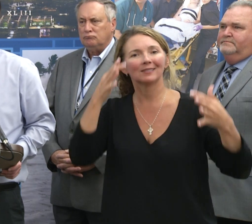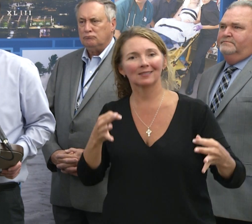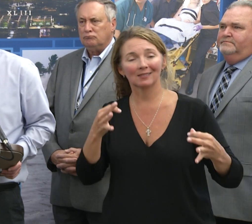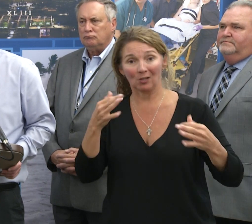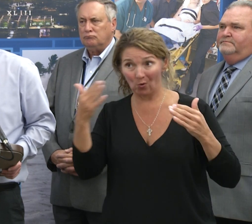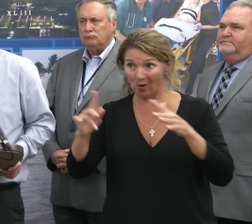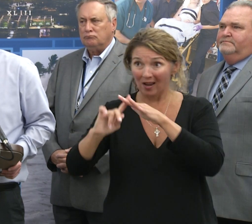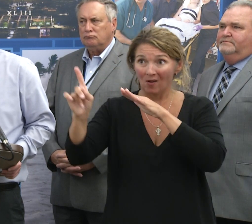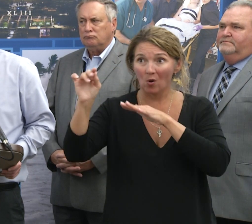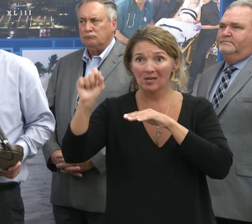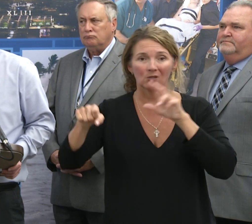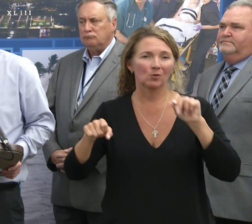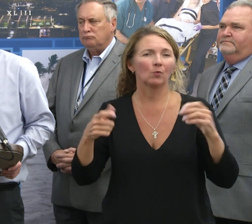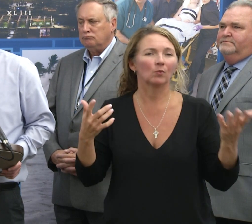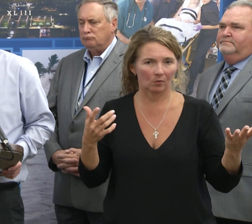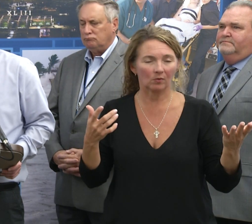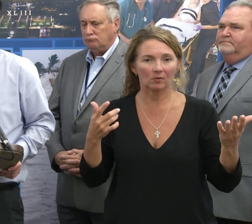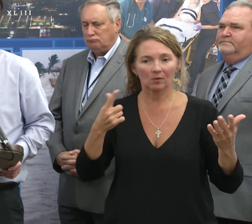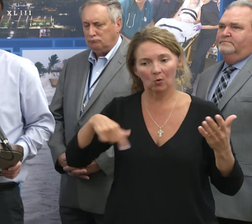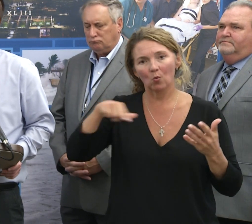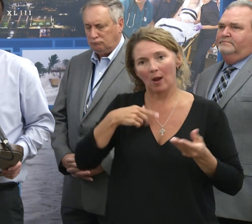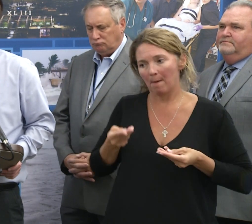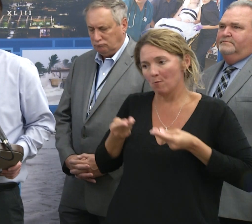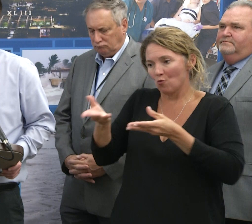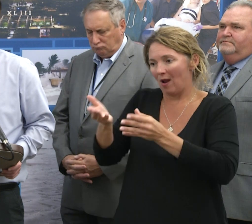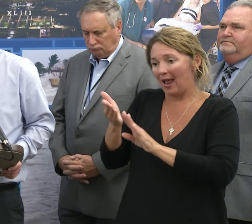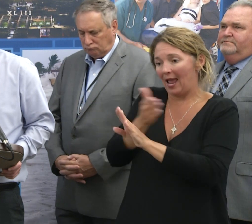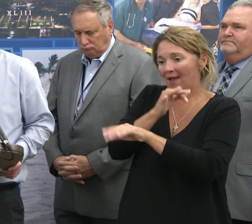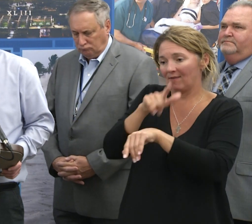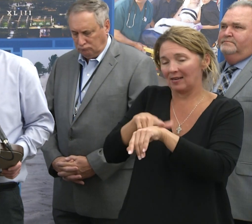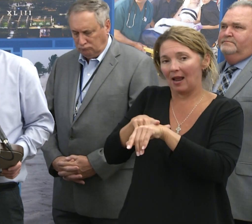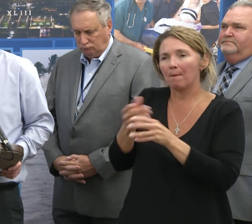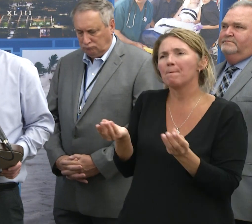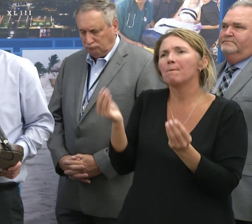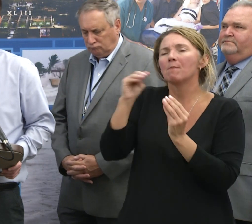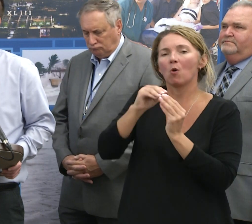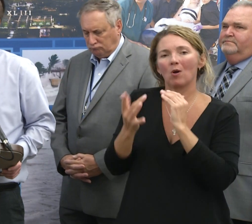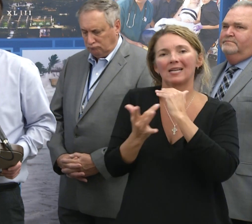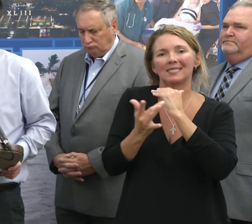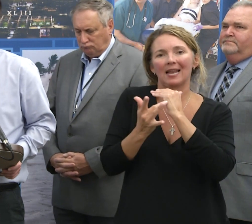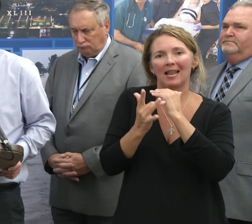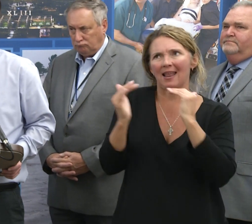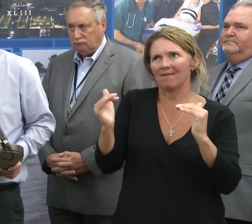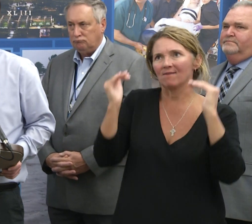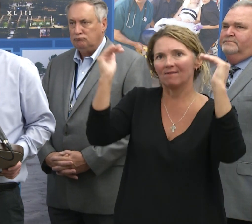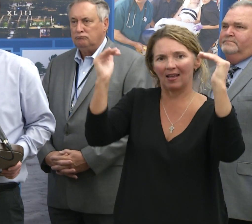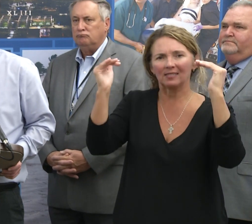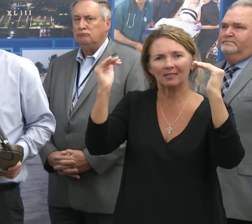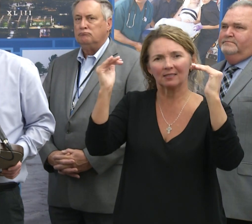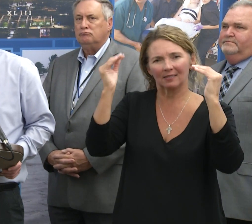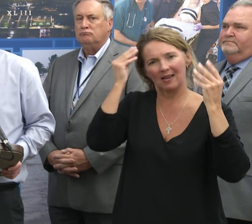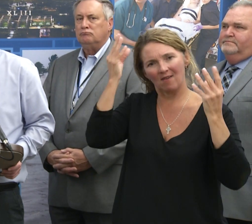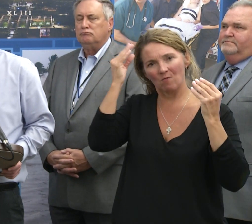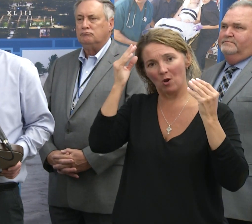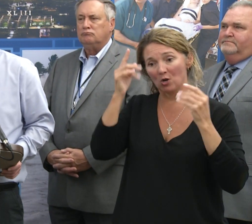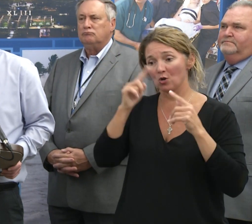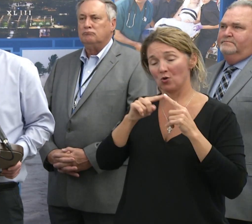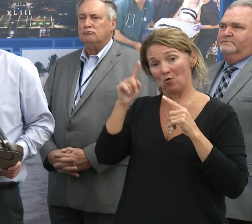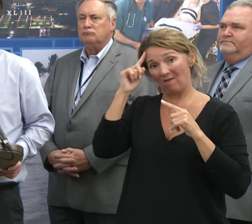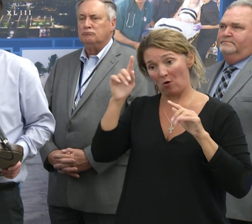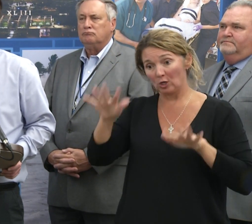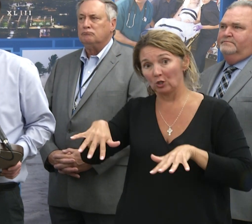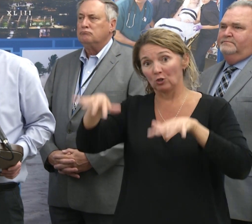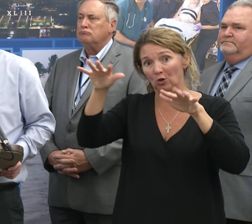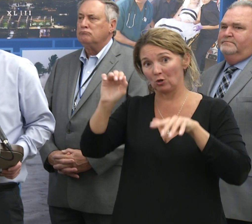whether or not to evacuate people. So again, we're providing information ahead of time and we're providing more technologically advanced tools to forecast storm surge,